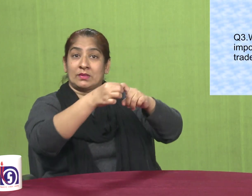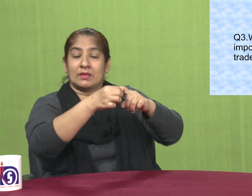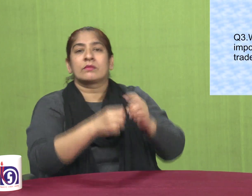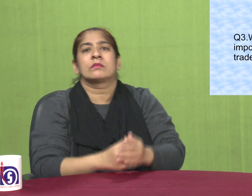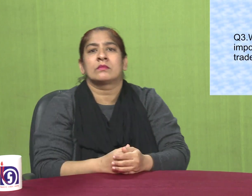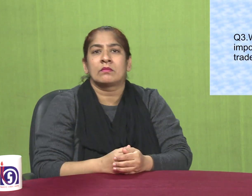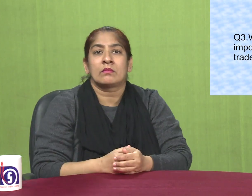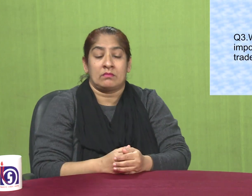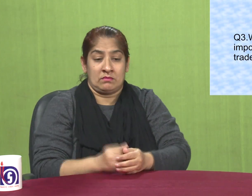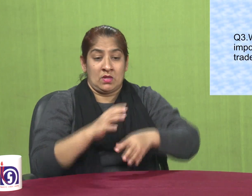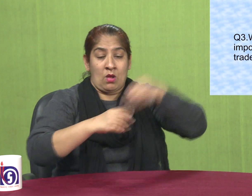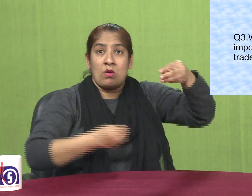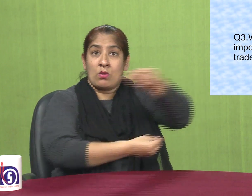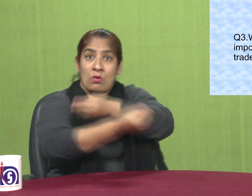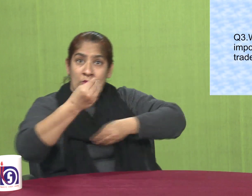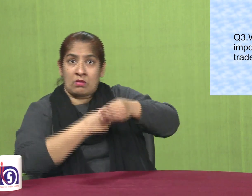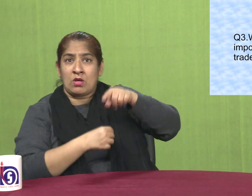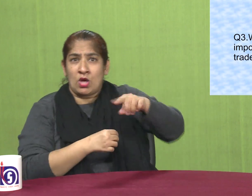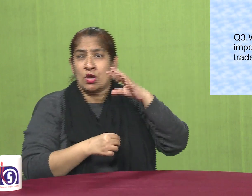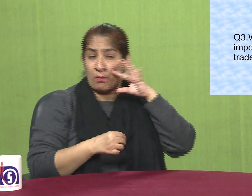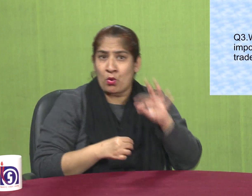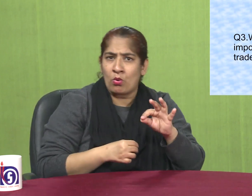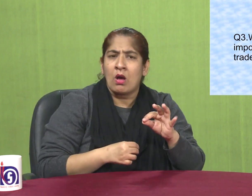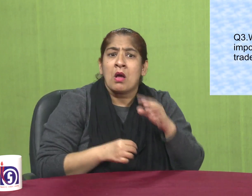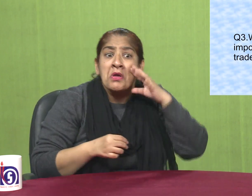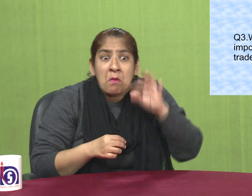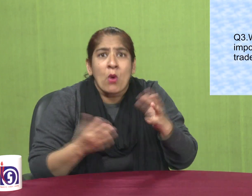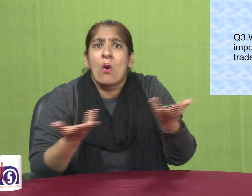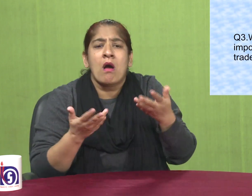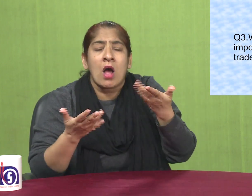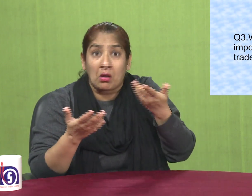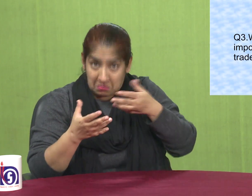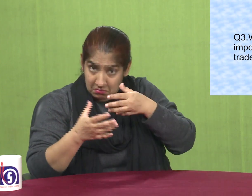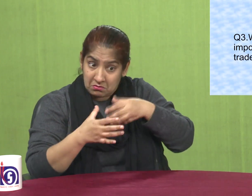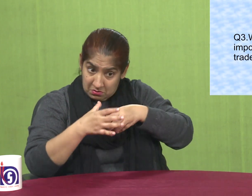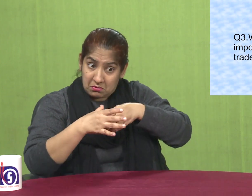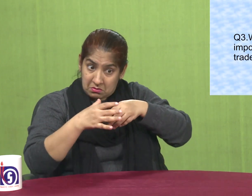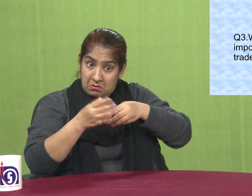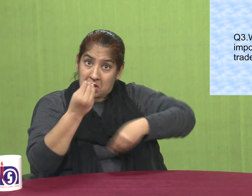what is the importance of external trade